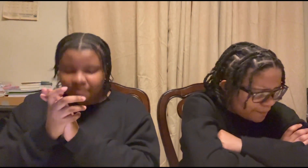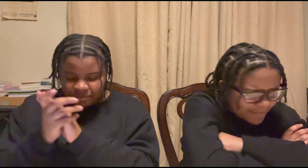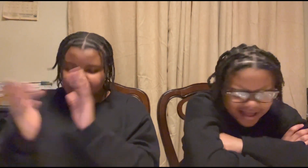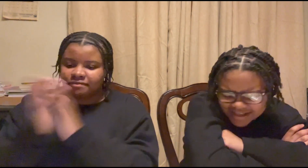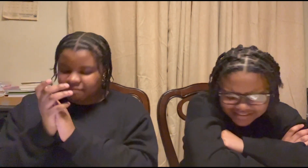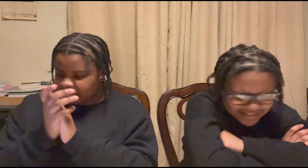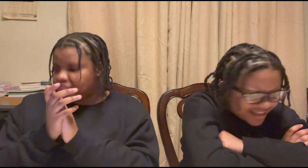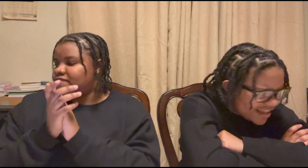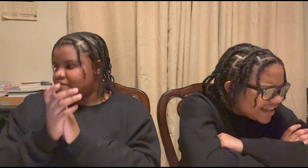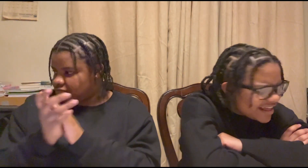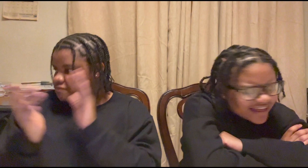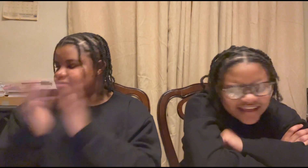by step